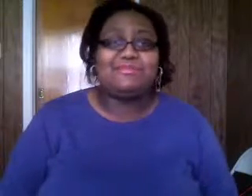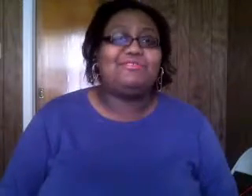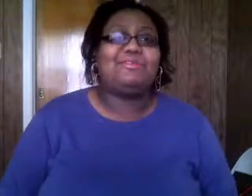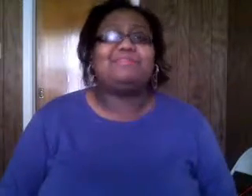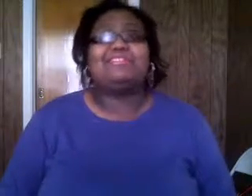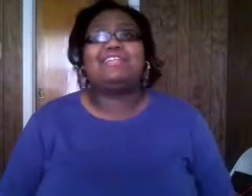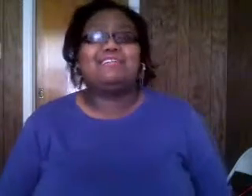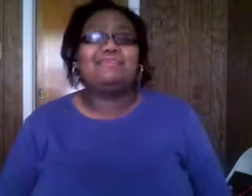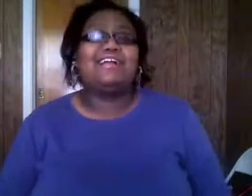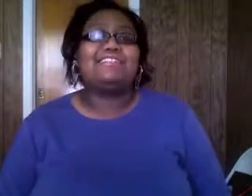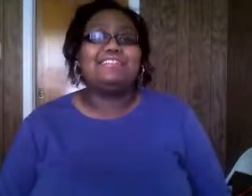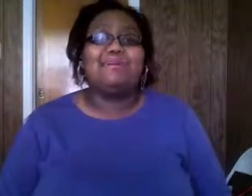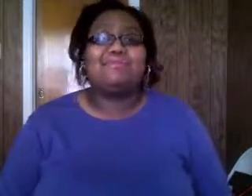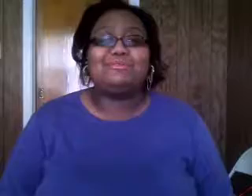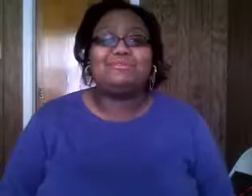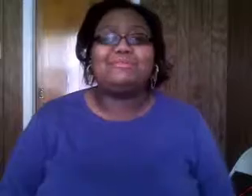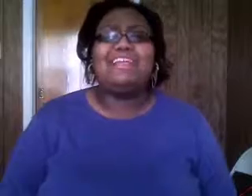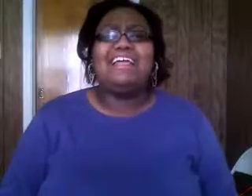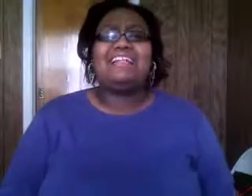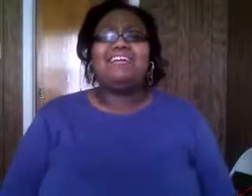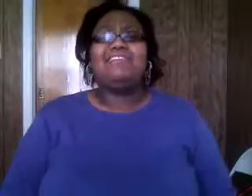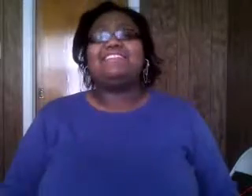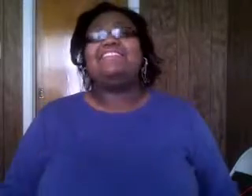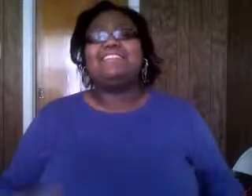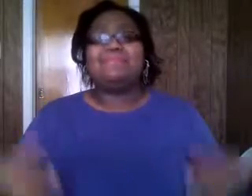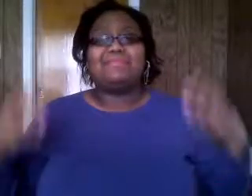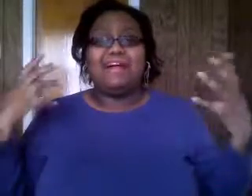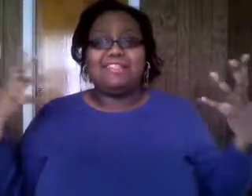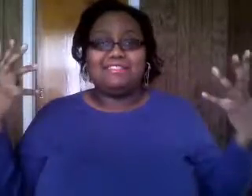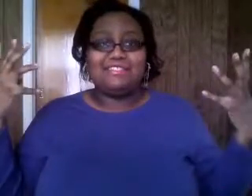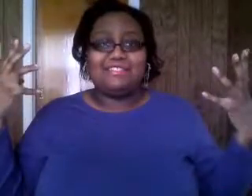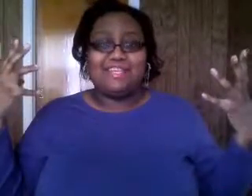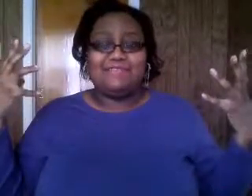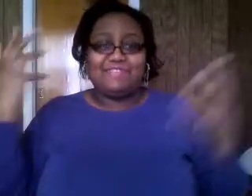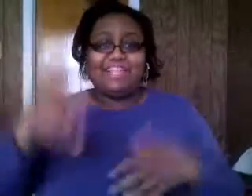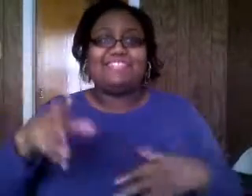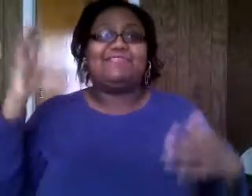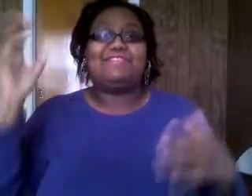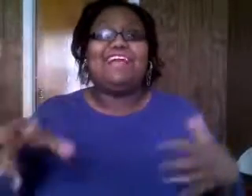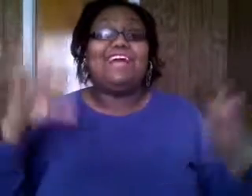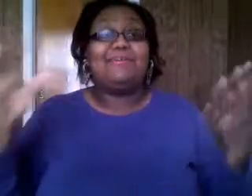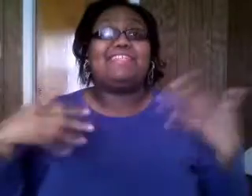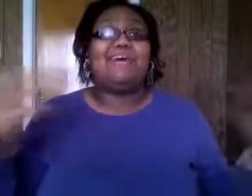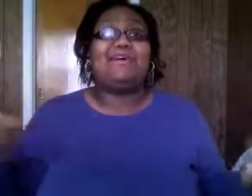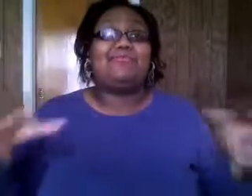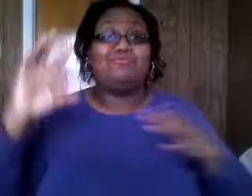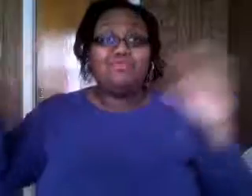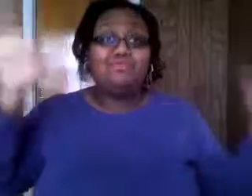room and i was just kind of relaxing in my room and all of a sudden i see this like flashes of light outside my room